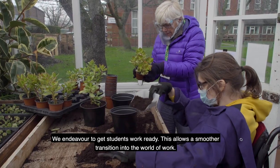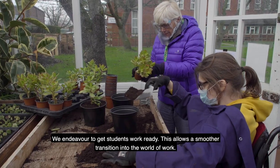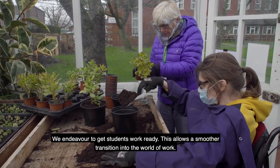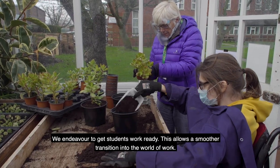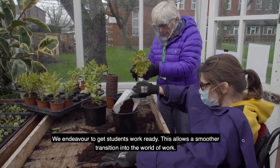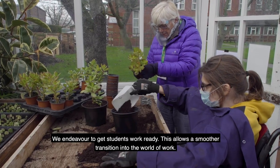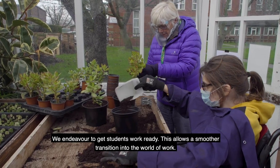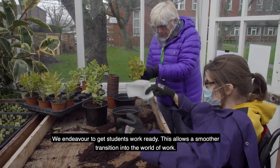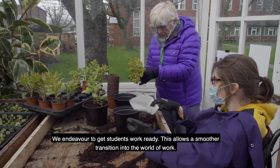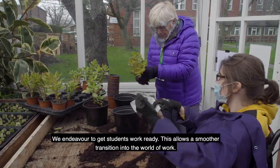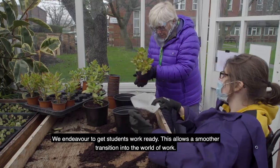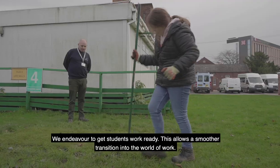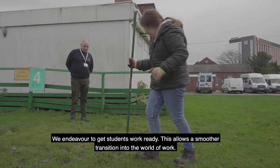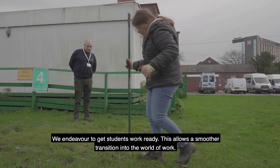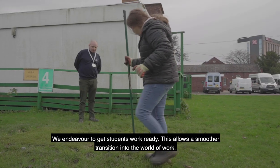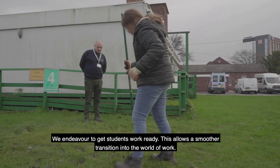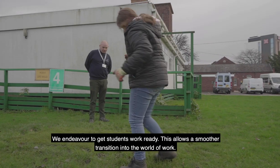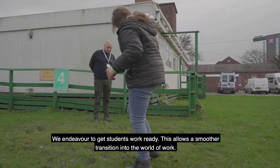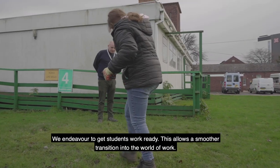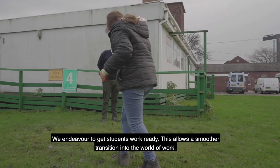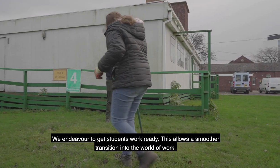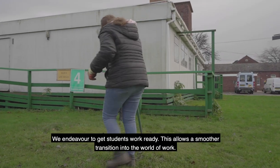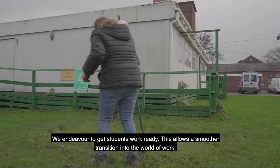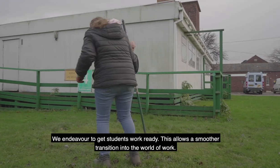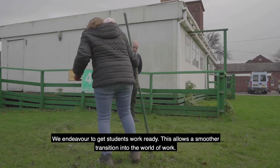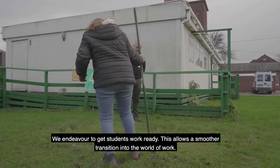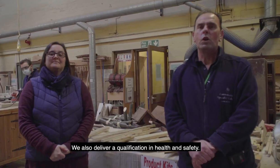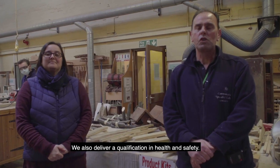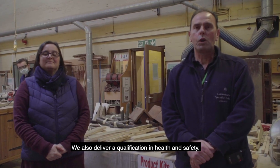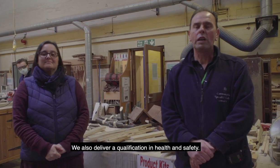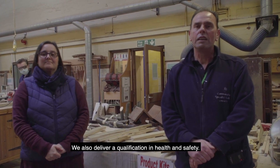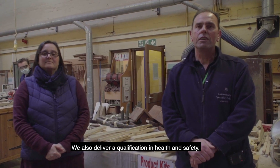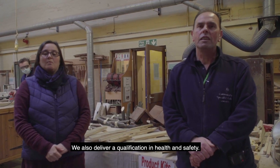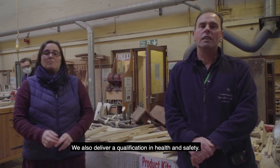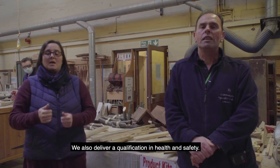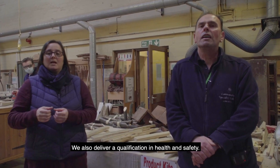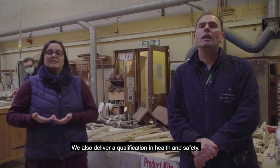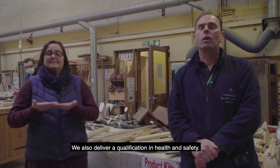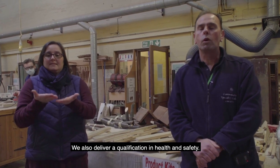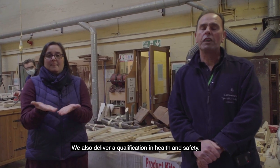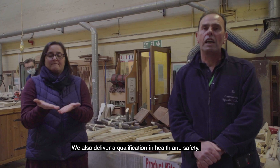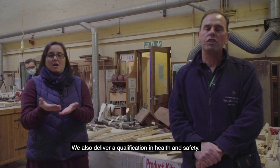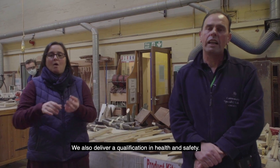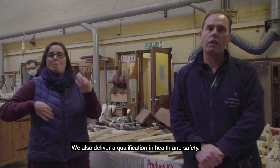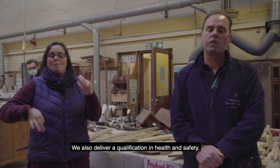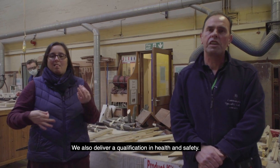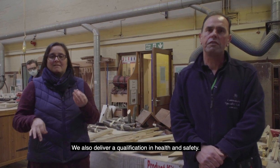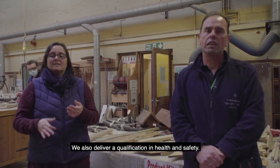This allows a smoother transition into the world of work. We also deliver a qualification in health and safety.